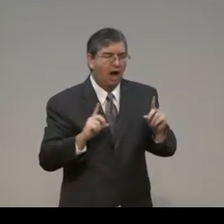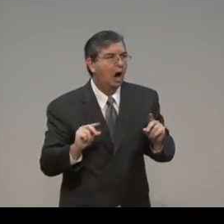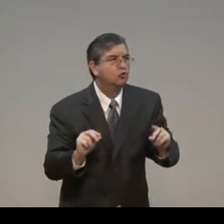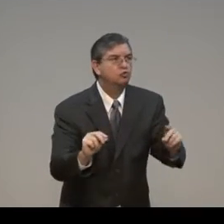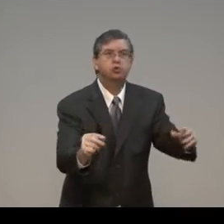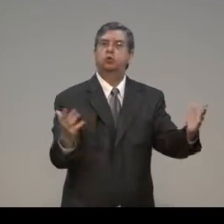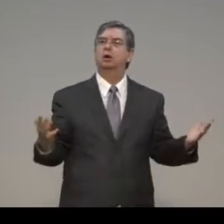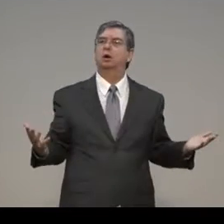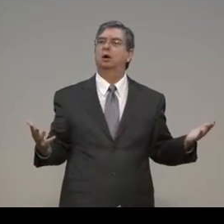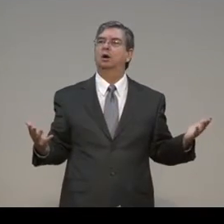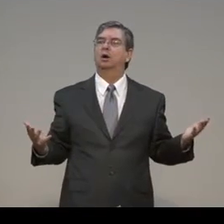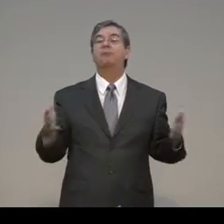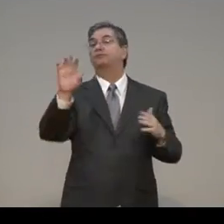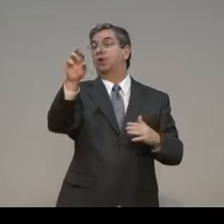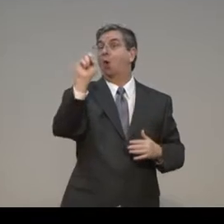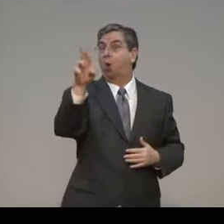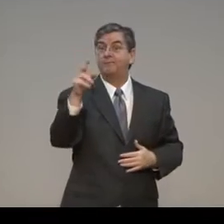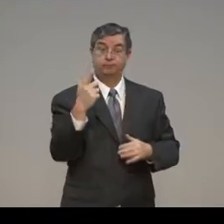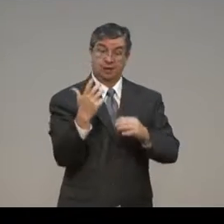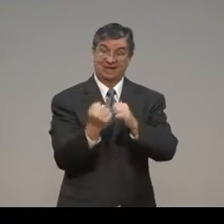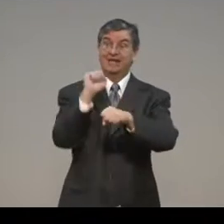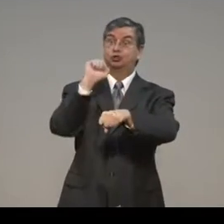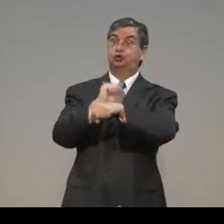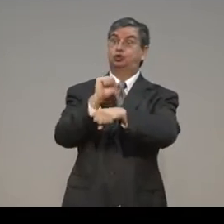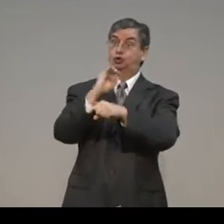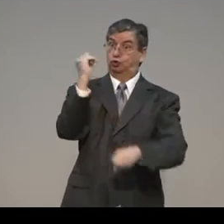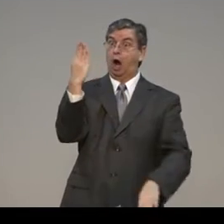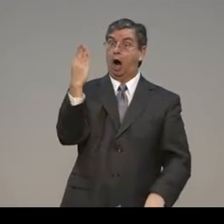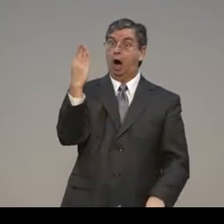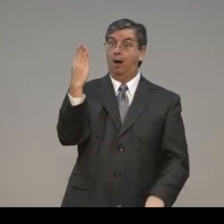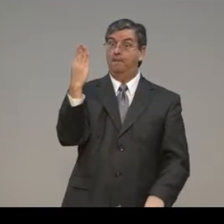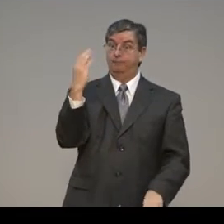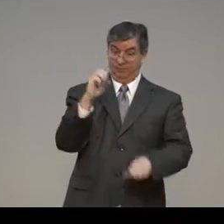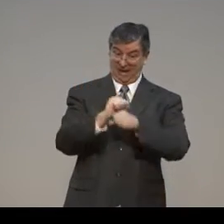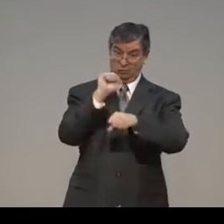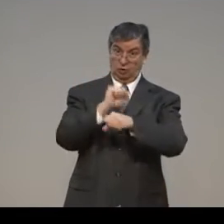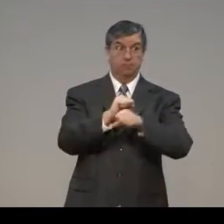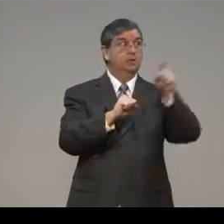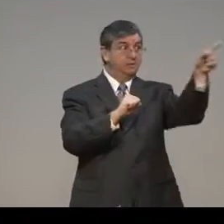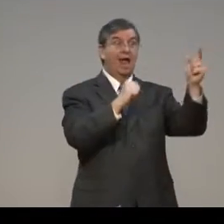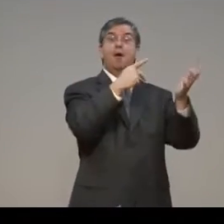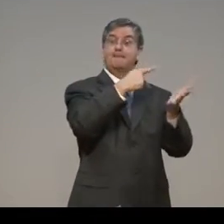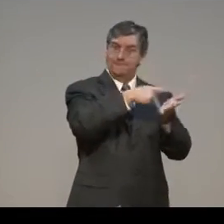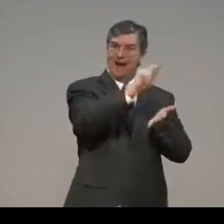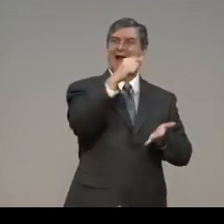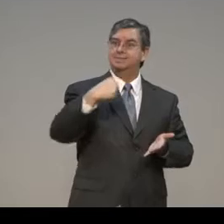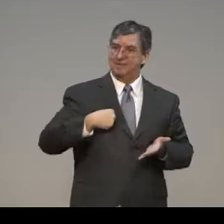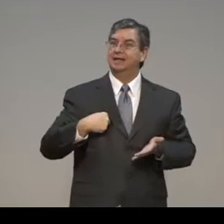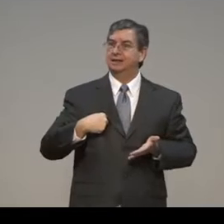party, you're going to be in agreement about it before you sign it, right? Or, perhaps